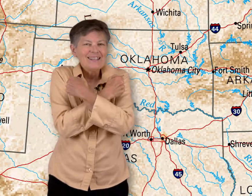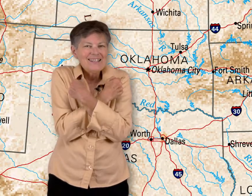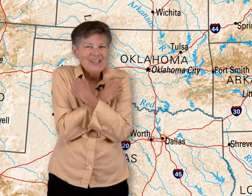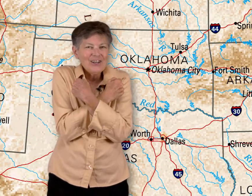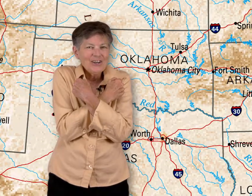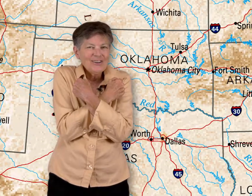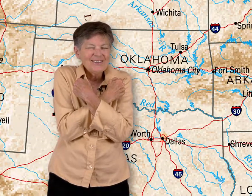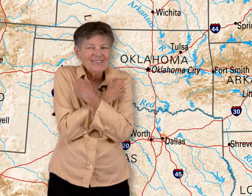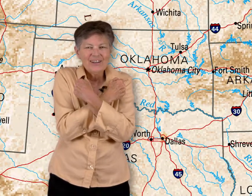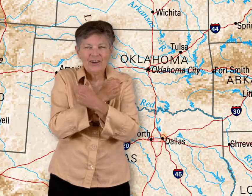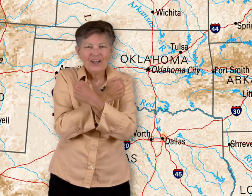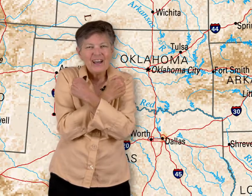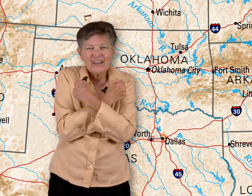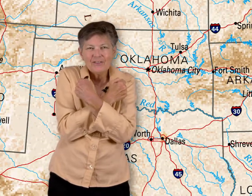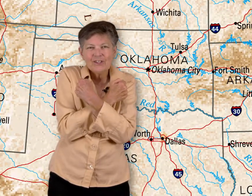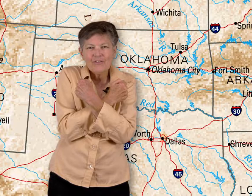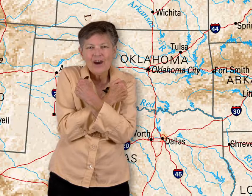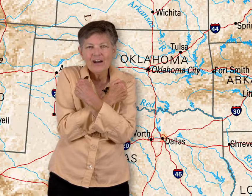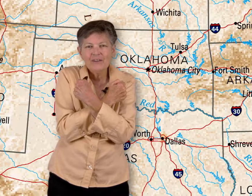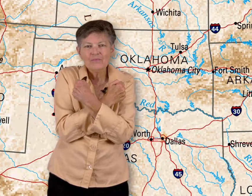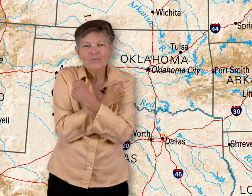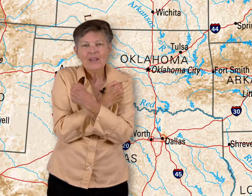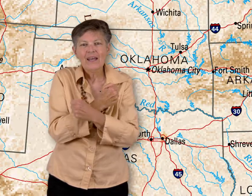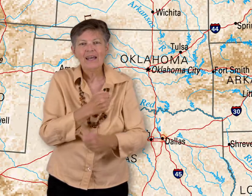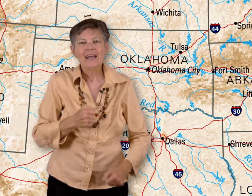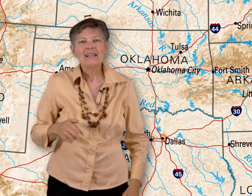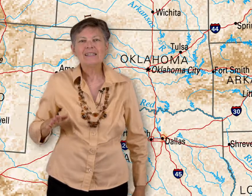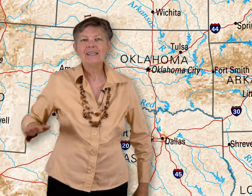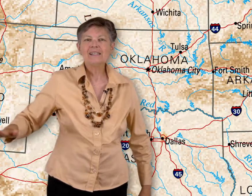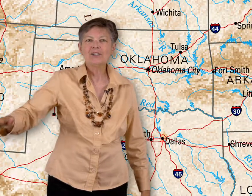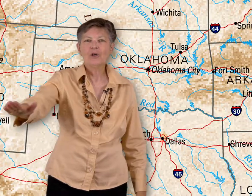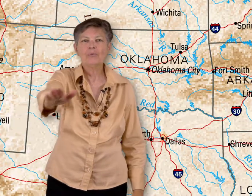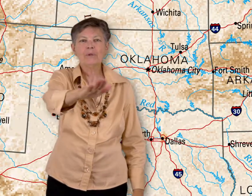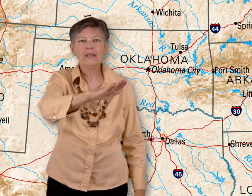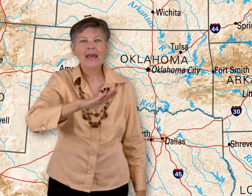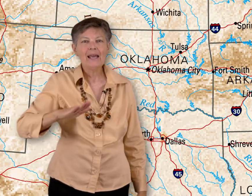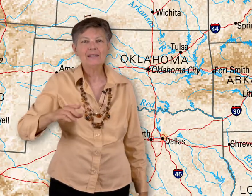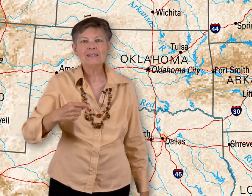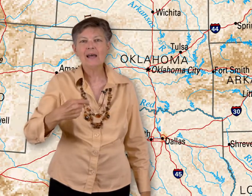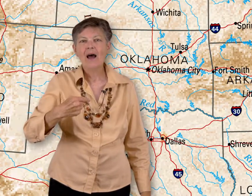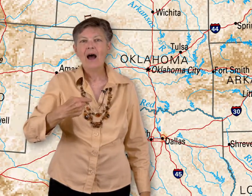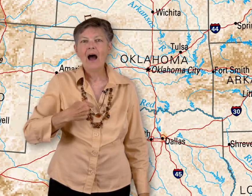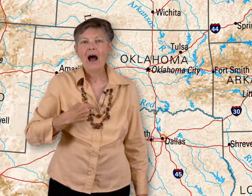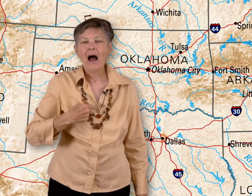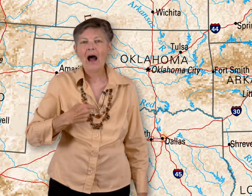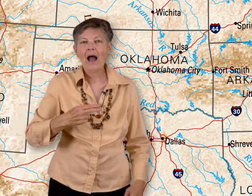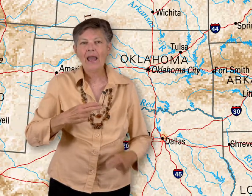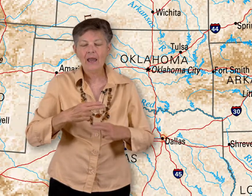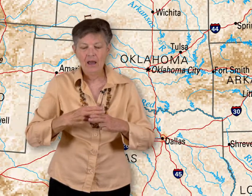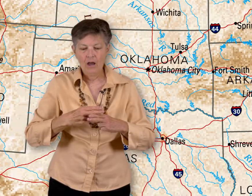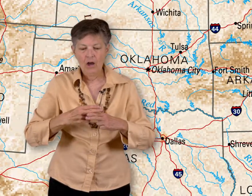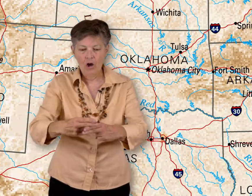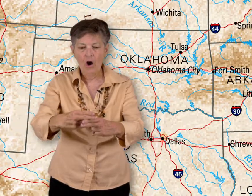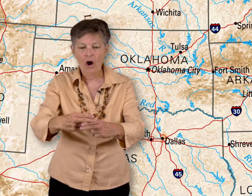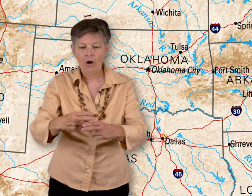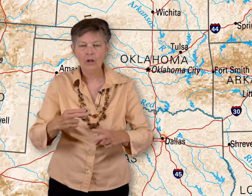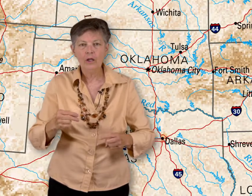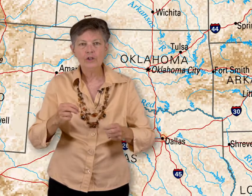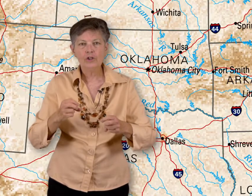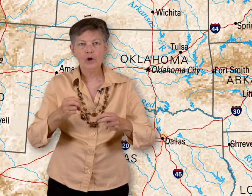Dear. Like you're going to give yourself a hug. Tis the place I call. So